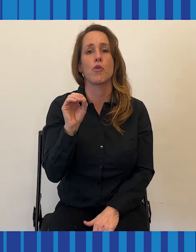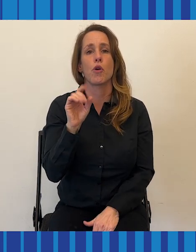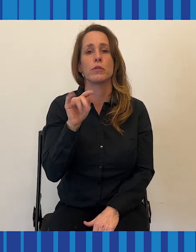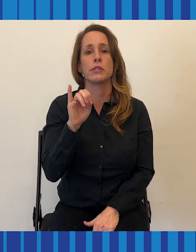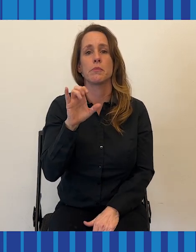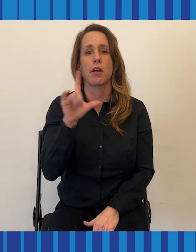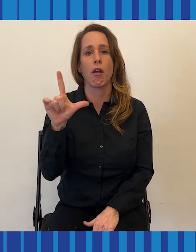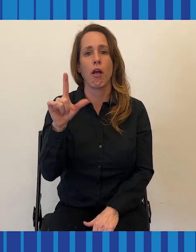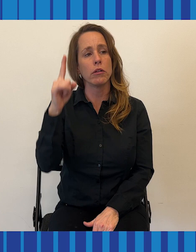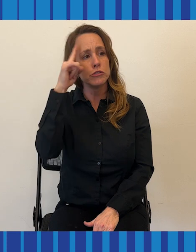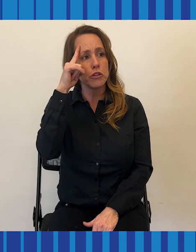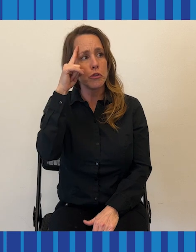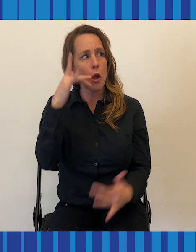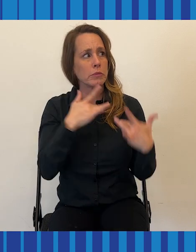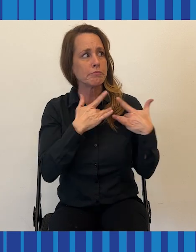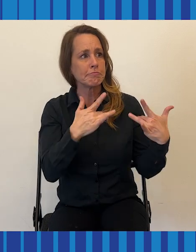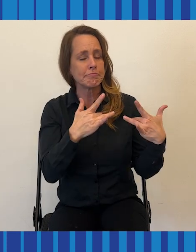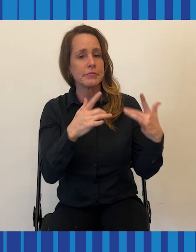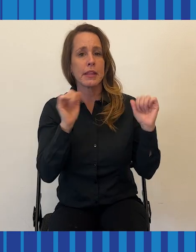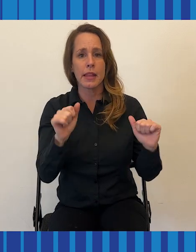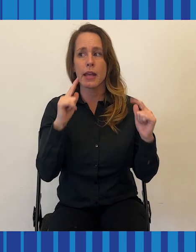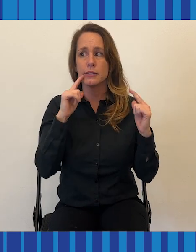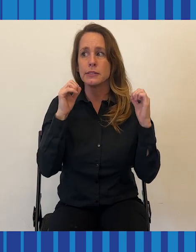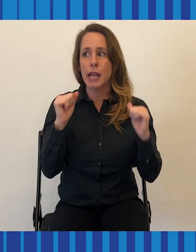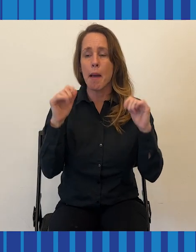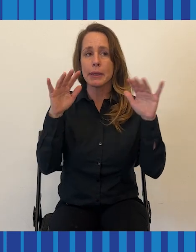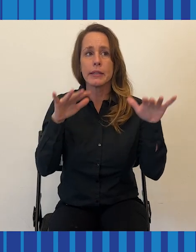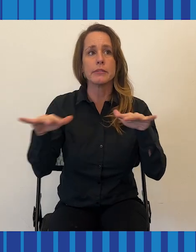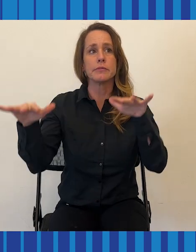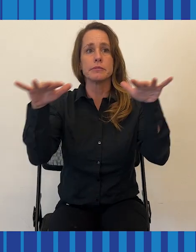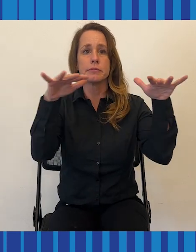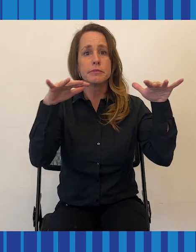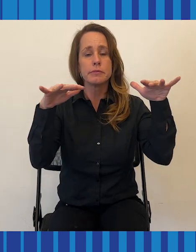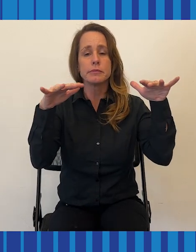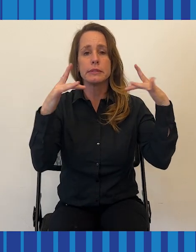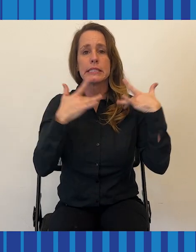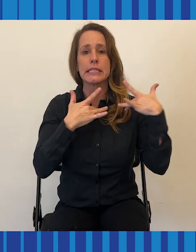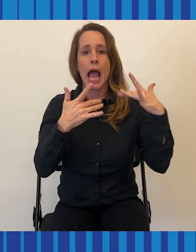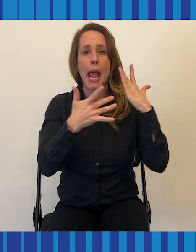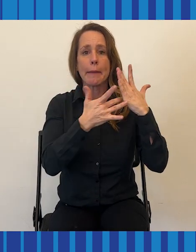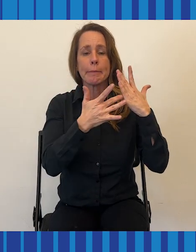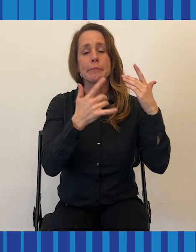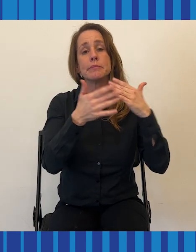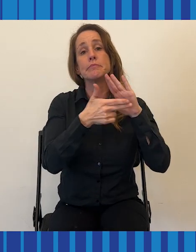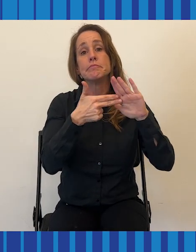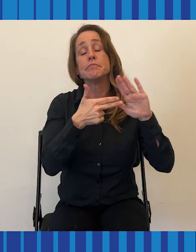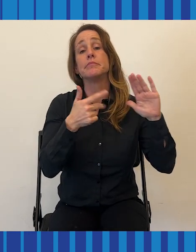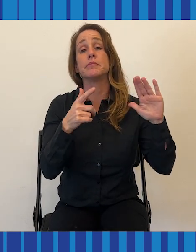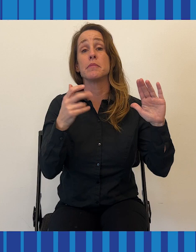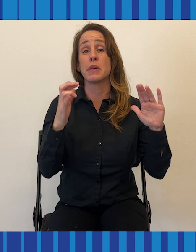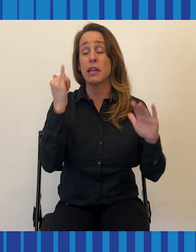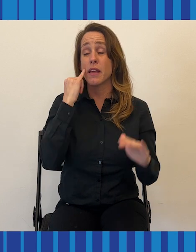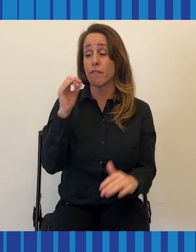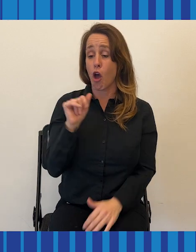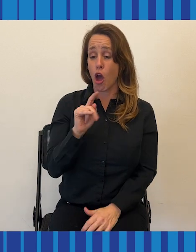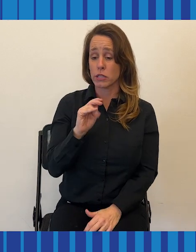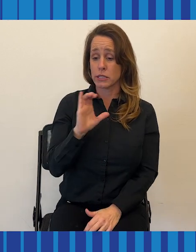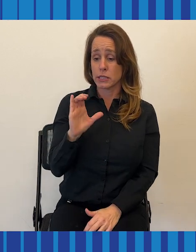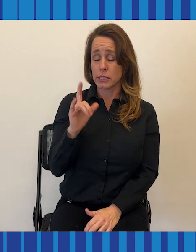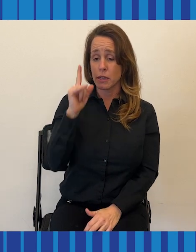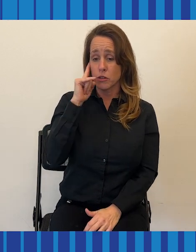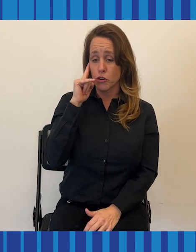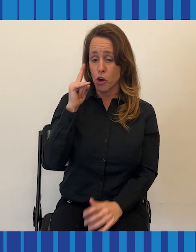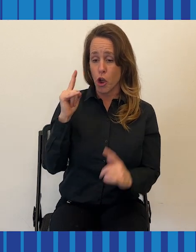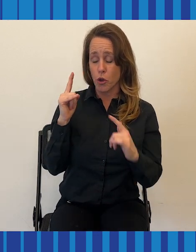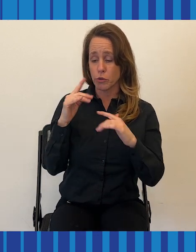idea that there's a common or a of dominant neurological type. And then if you're autistic, you would be neurodivergent